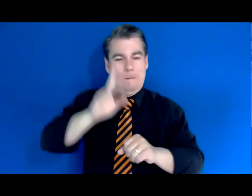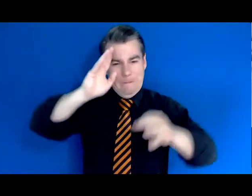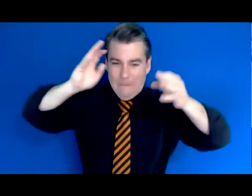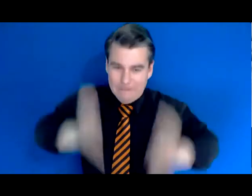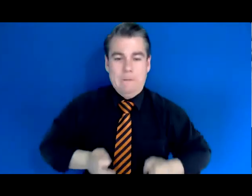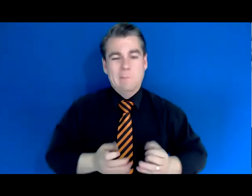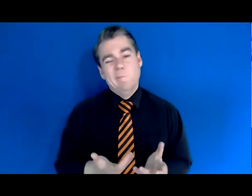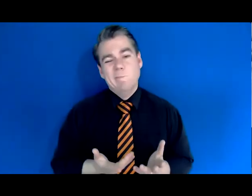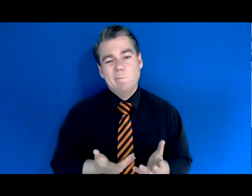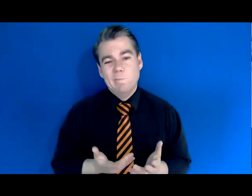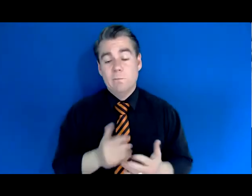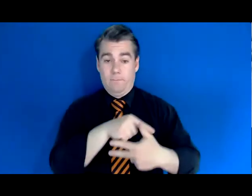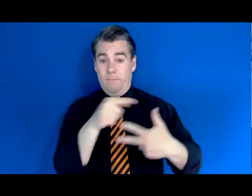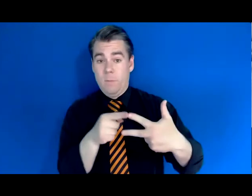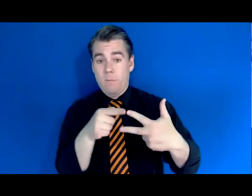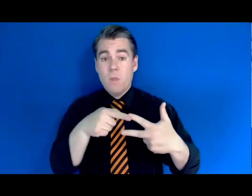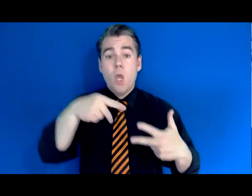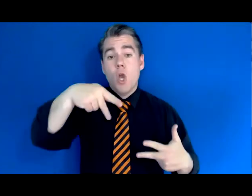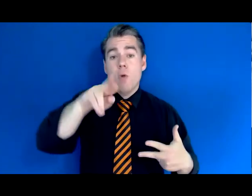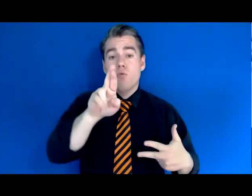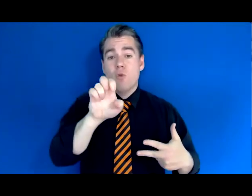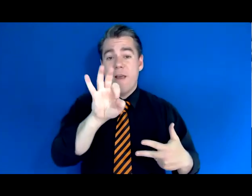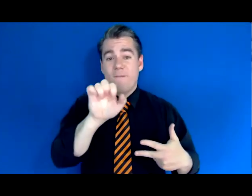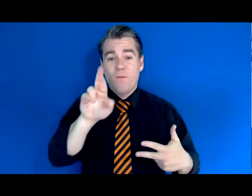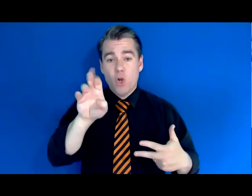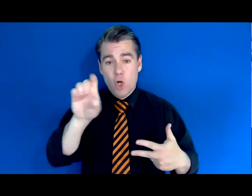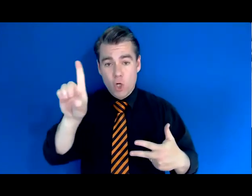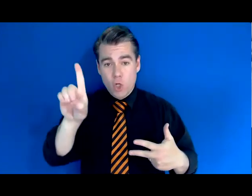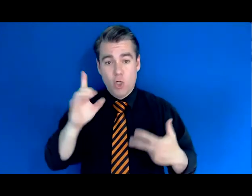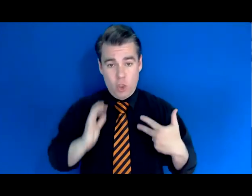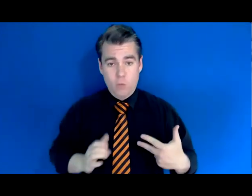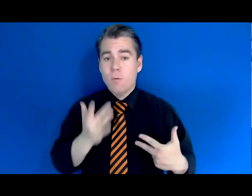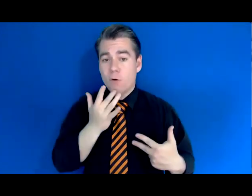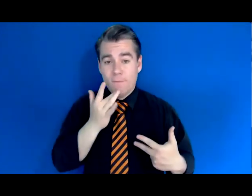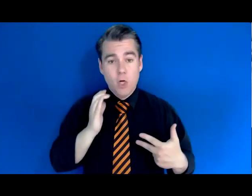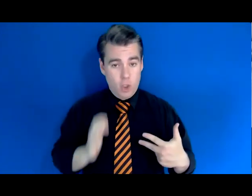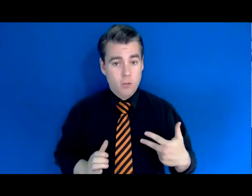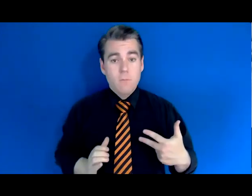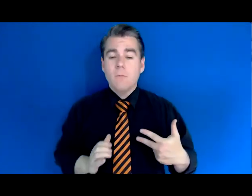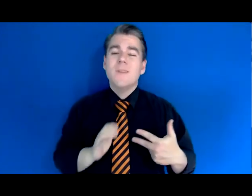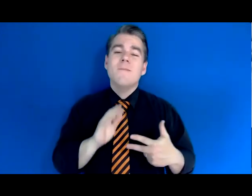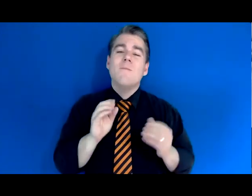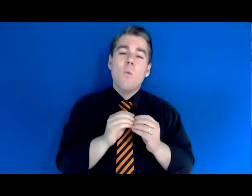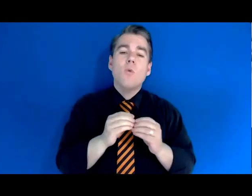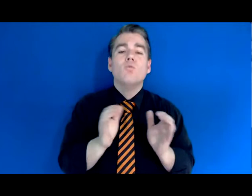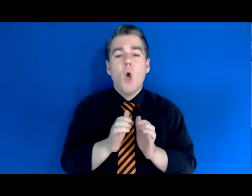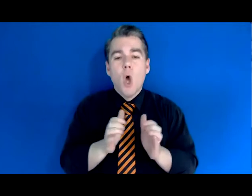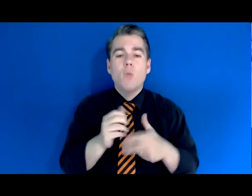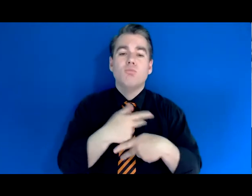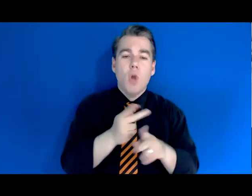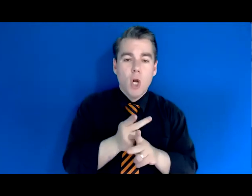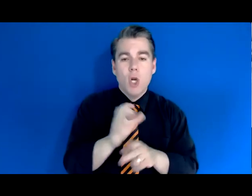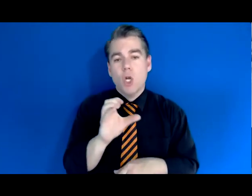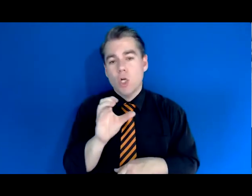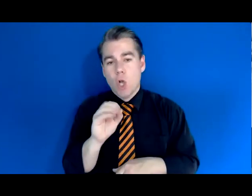Preferred customer. It's a great option for people who are interested in buying smaller product combos. So less than a hundred